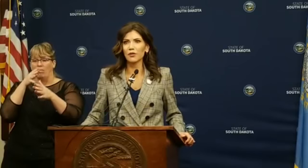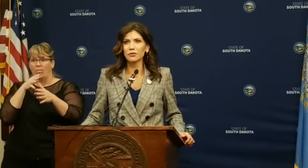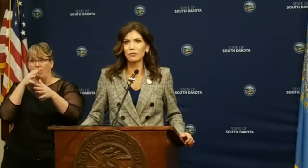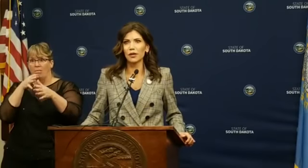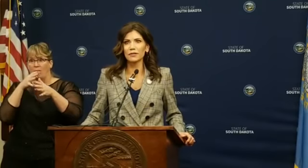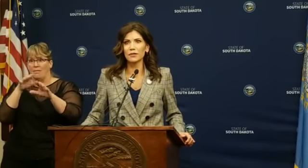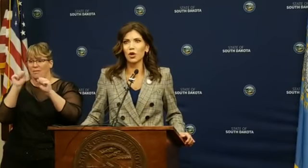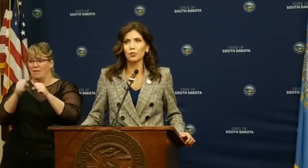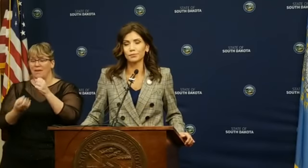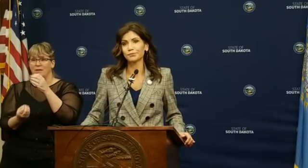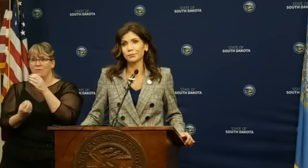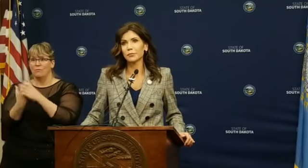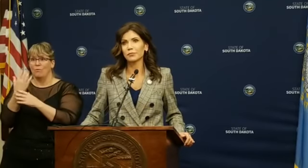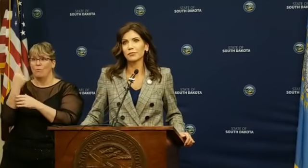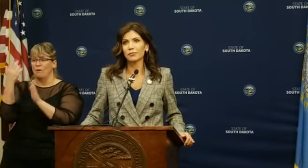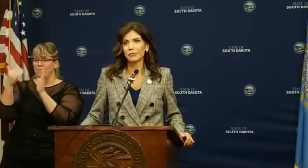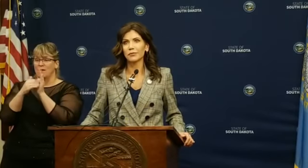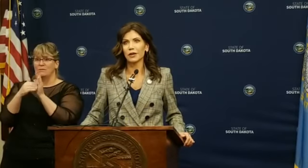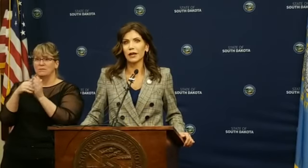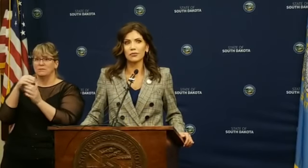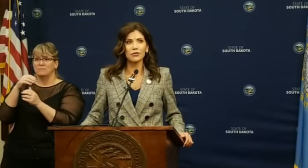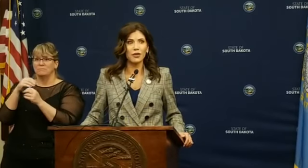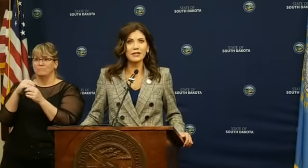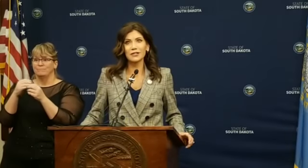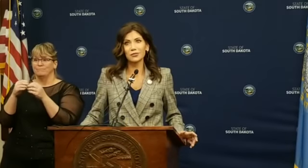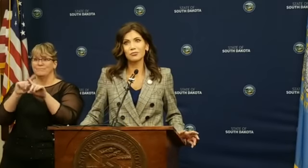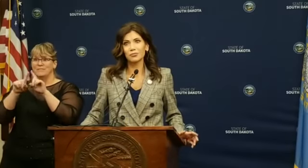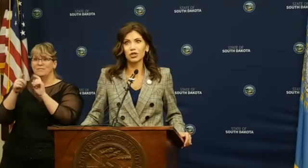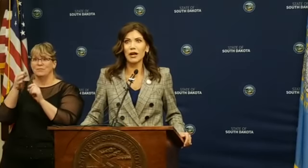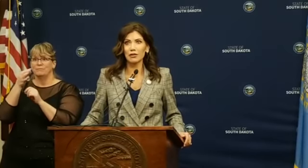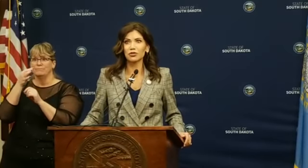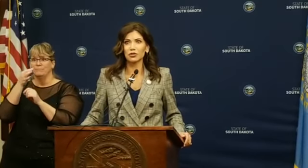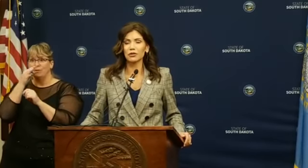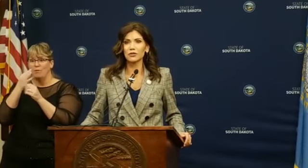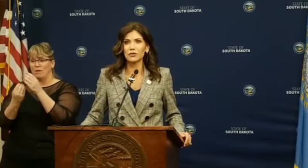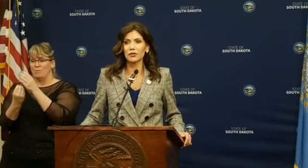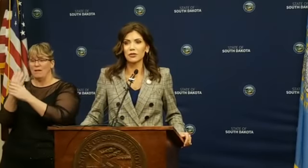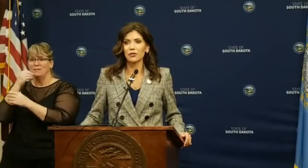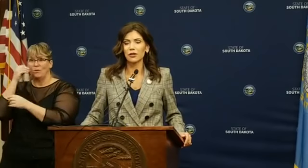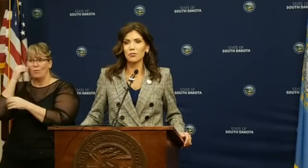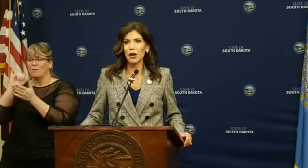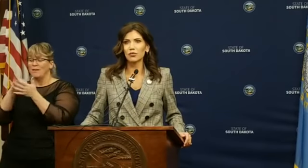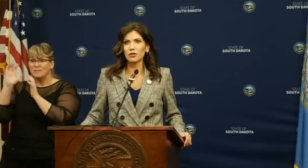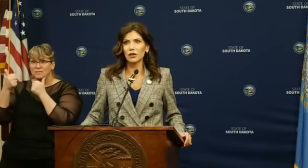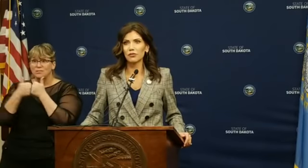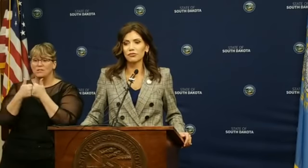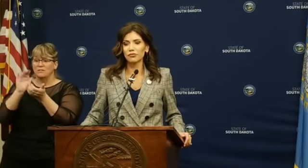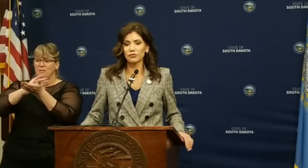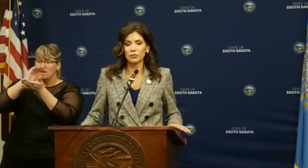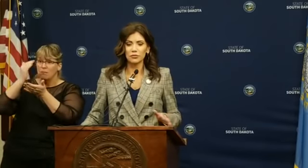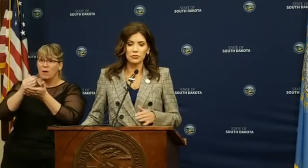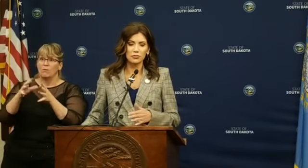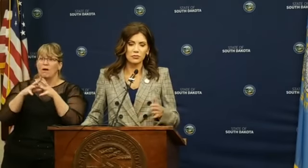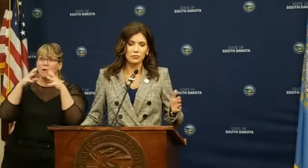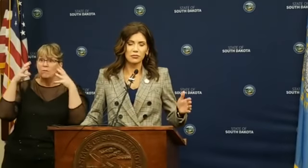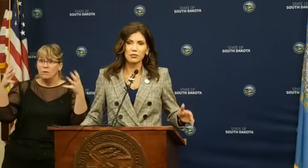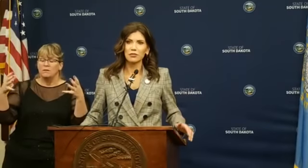grow a thousand plants at home. And so that's the challenge is the amount of,